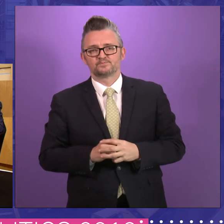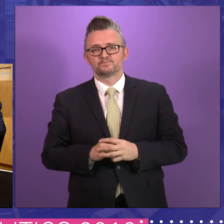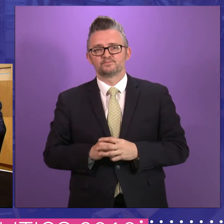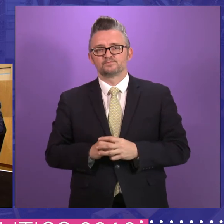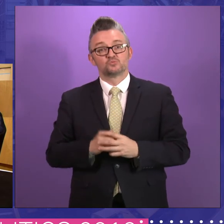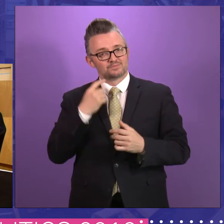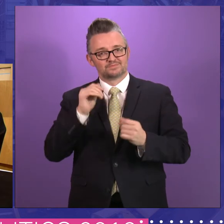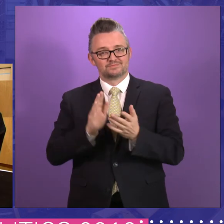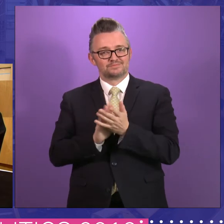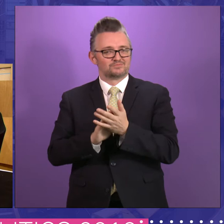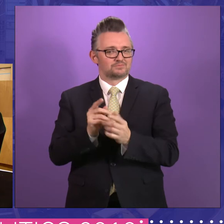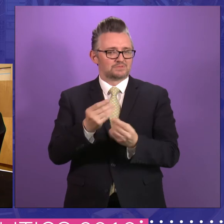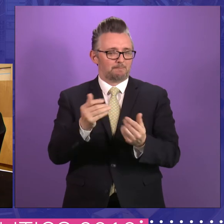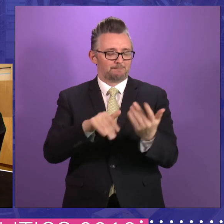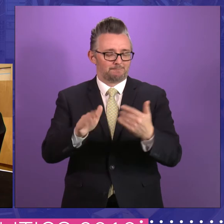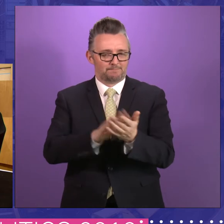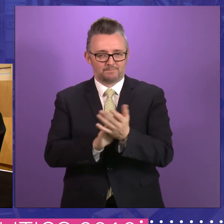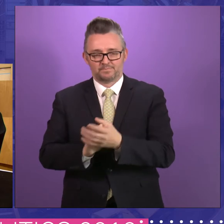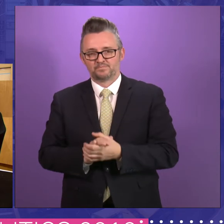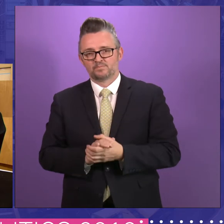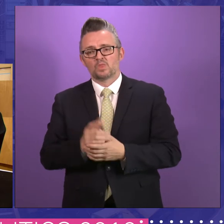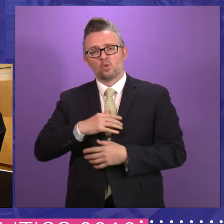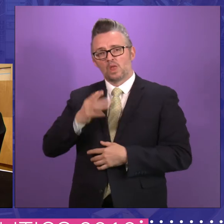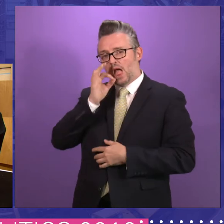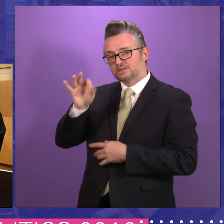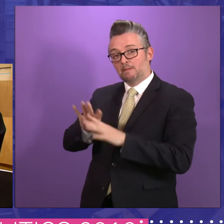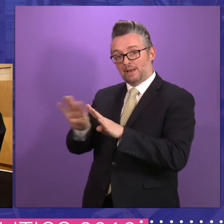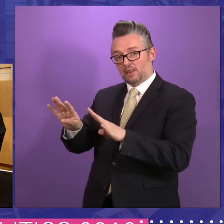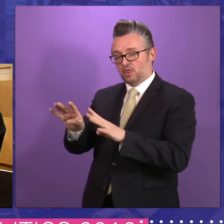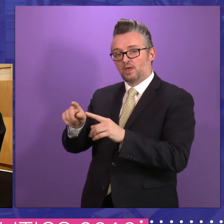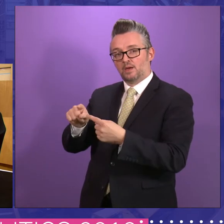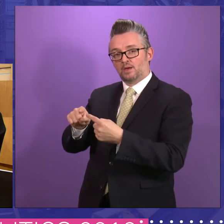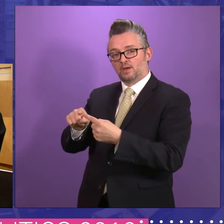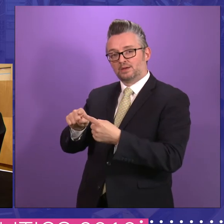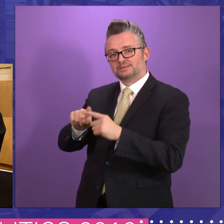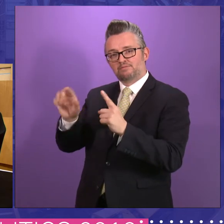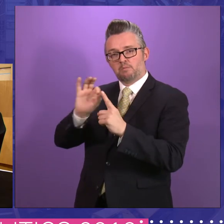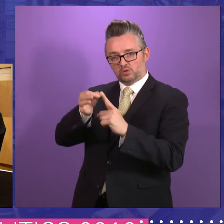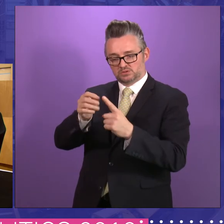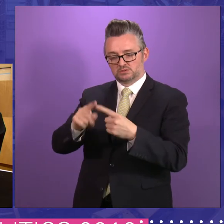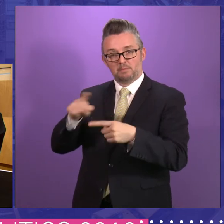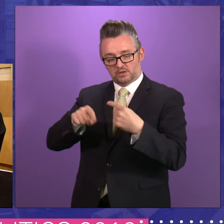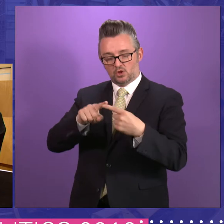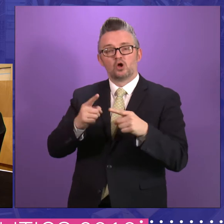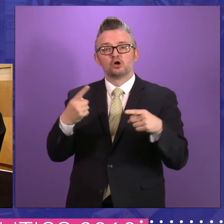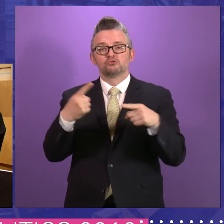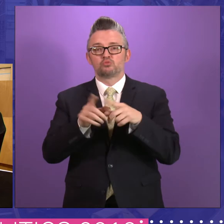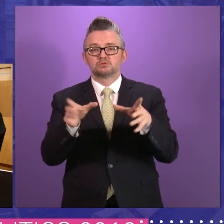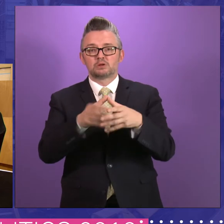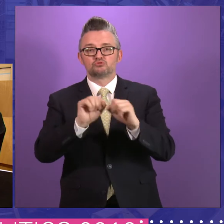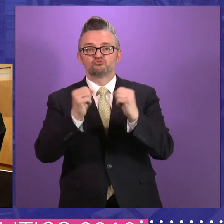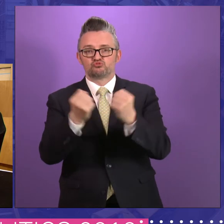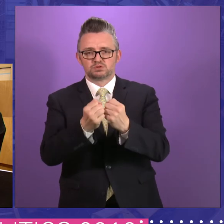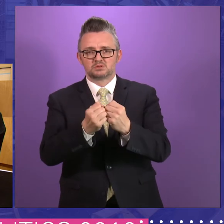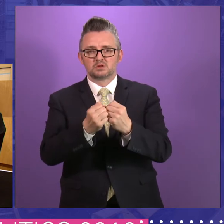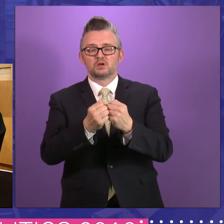Good point, yes. Good point. Now, can I just ask the panel to respond to a couple of different points there. Uh, cross-party groups, uh,